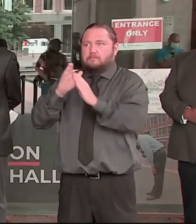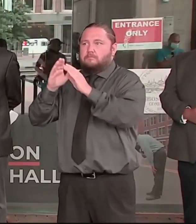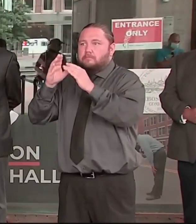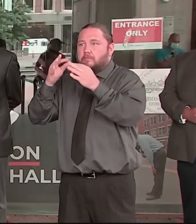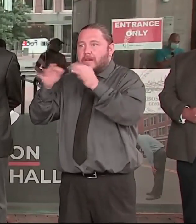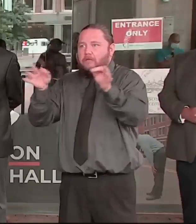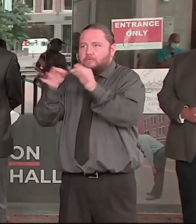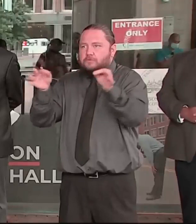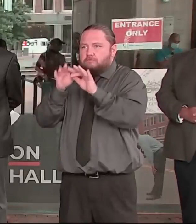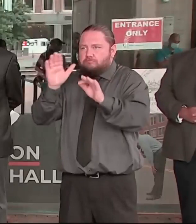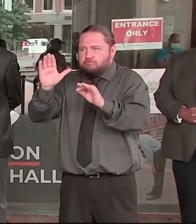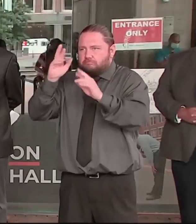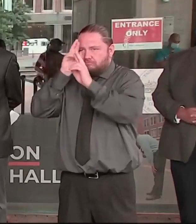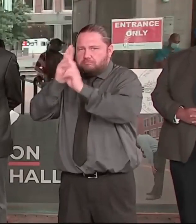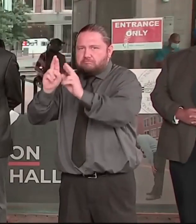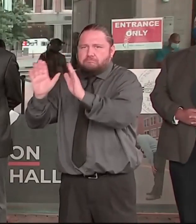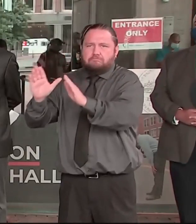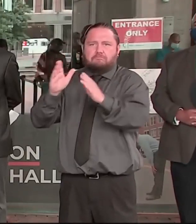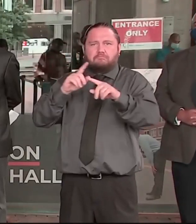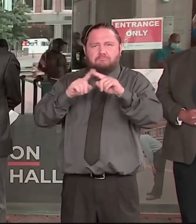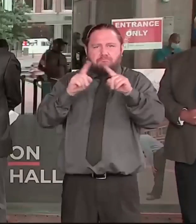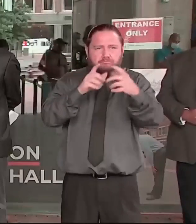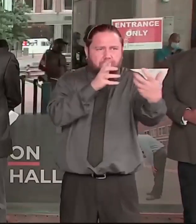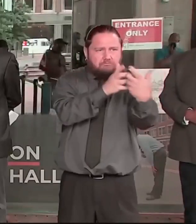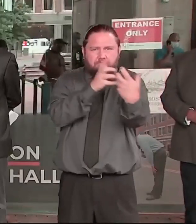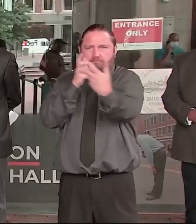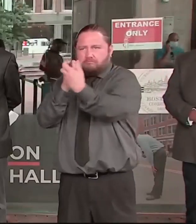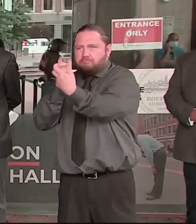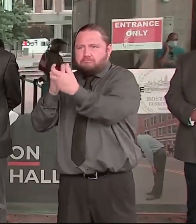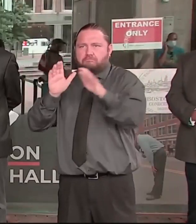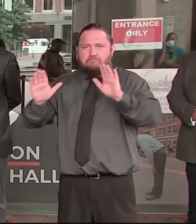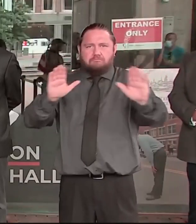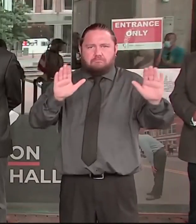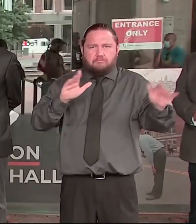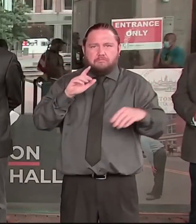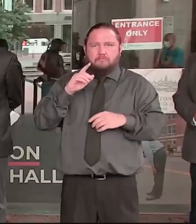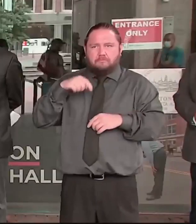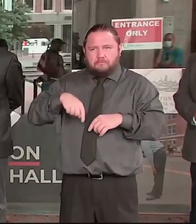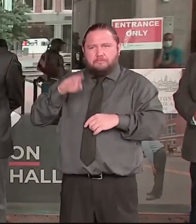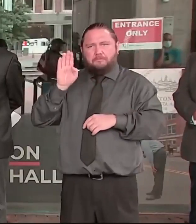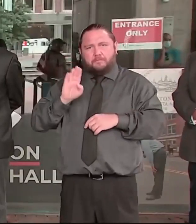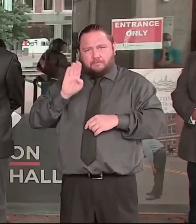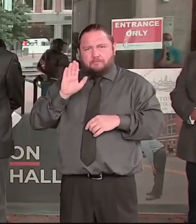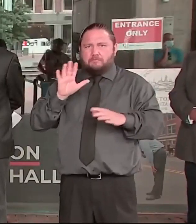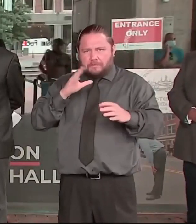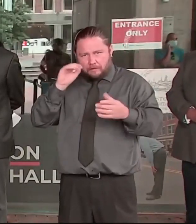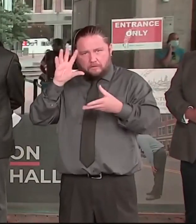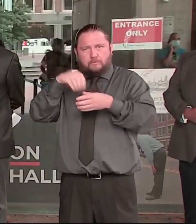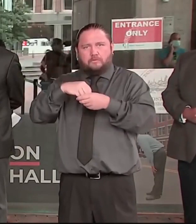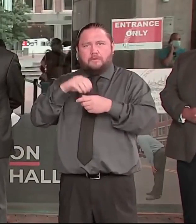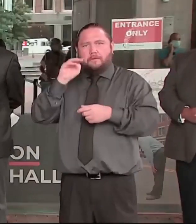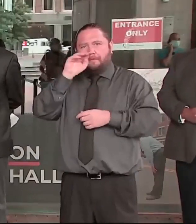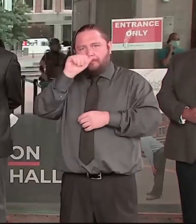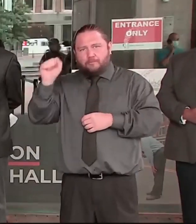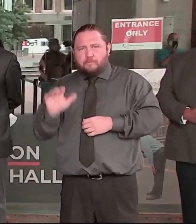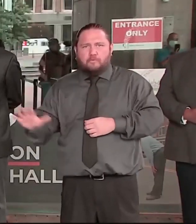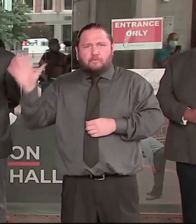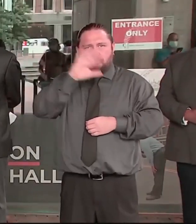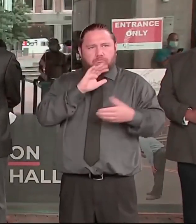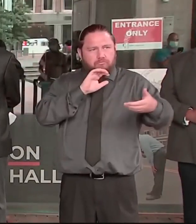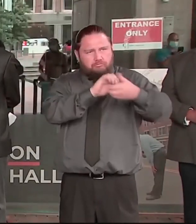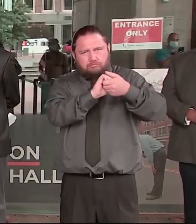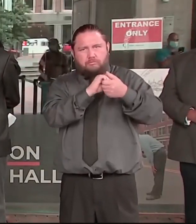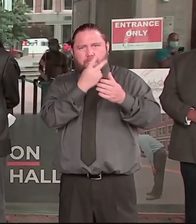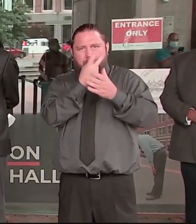at the state and national level for these policies. It's important to not only make the declaration and important to not only have this executive order,